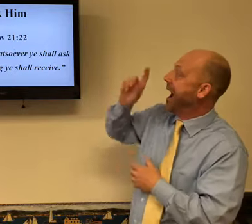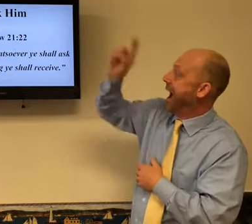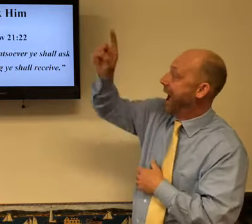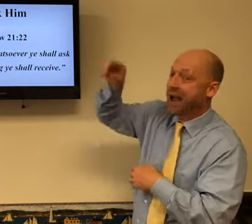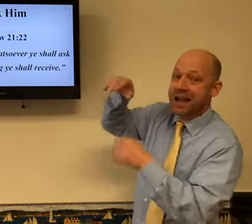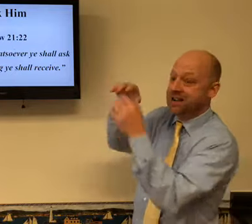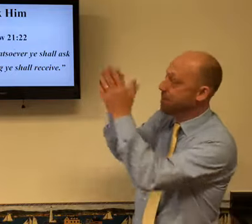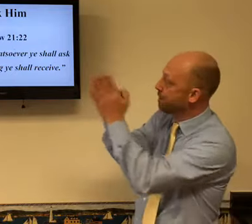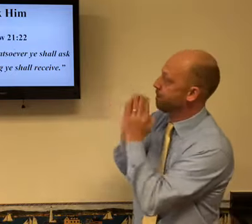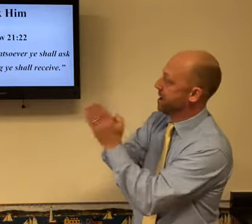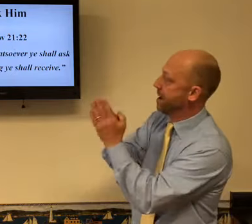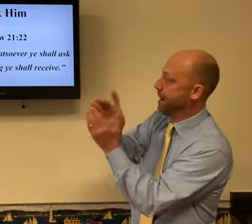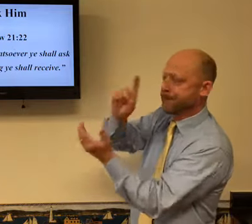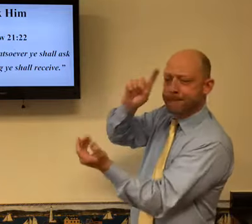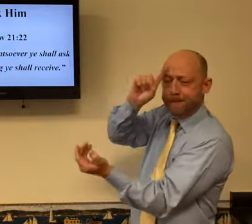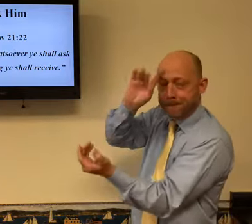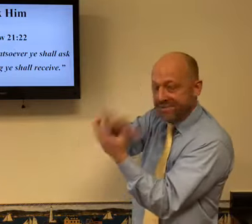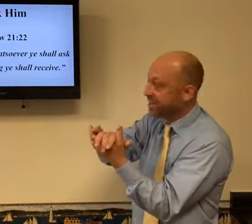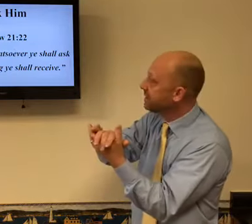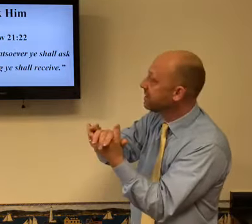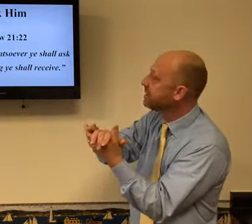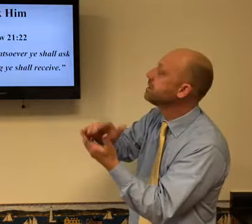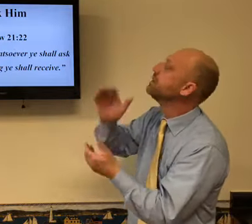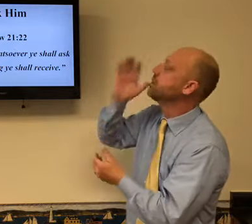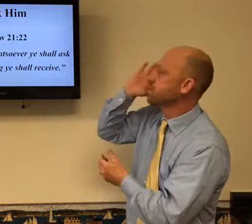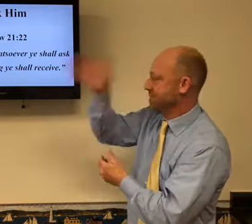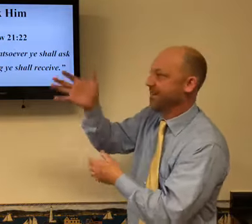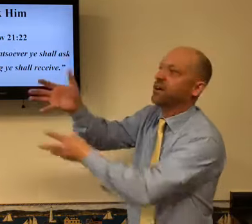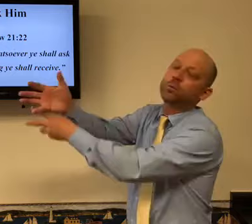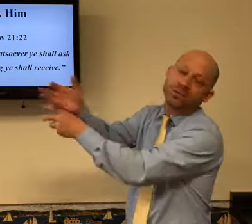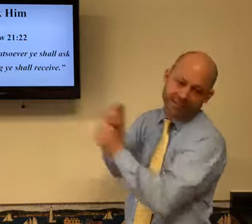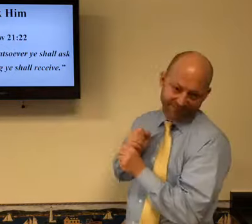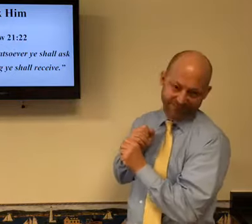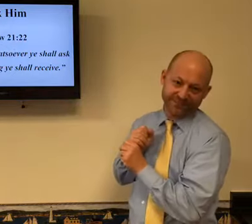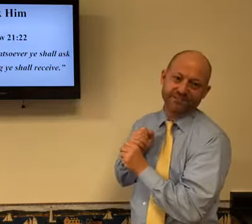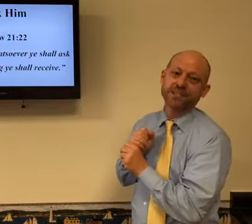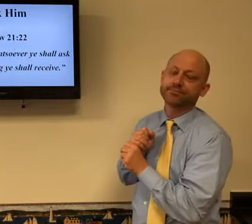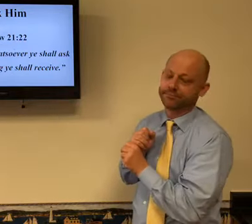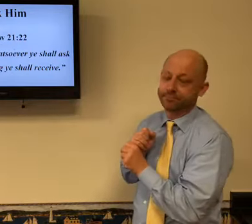shall ask in prayer, believing ye shall receive.